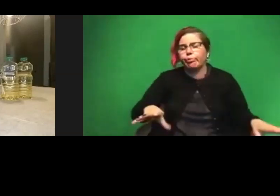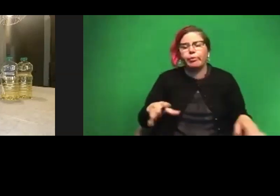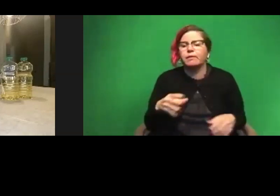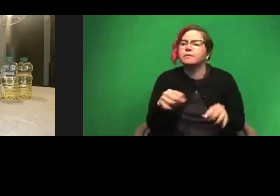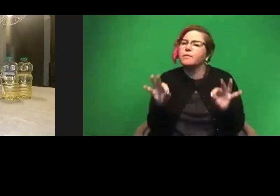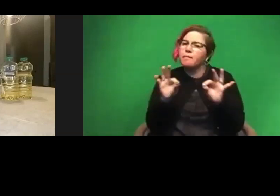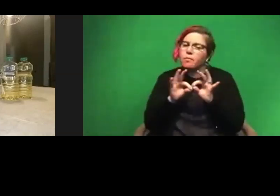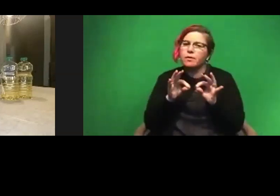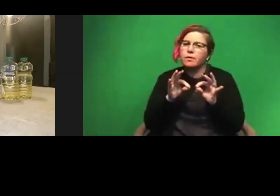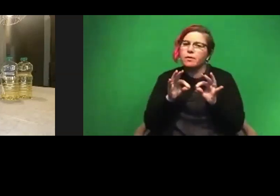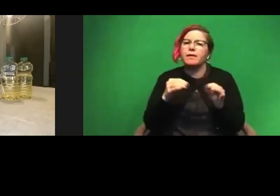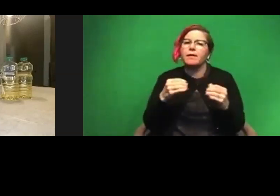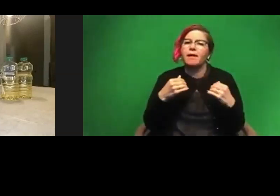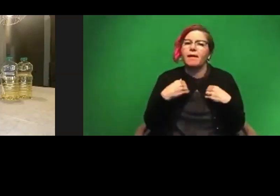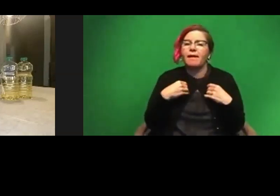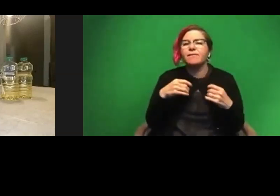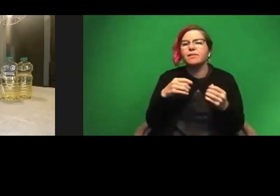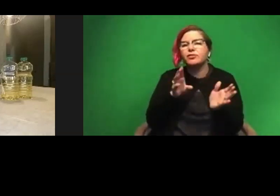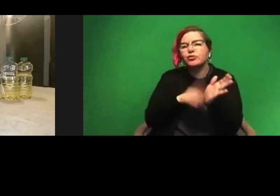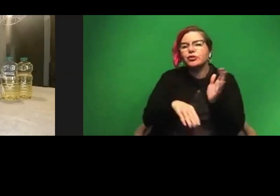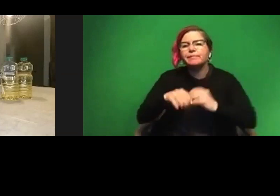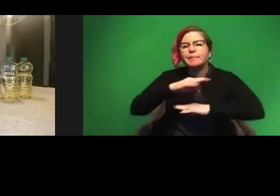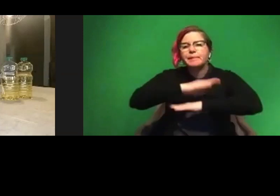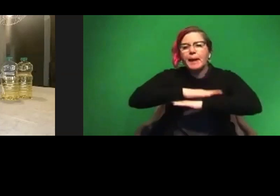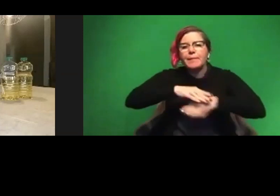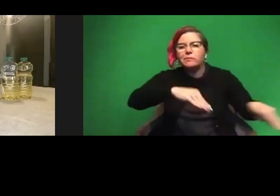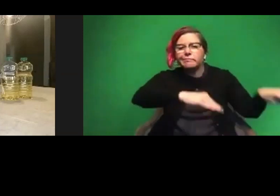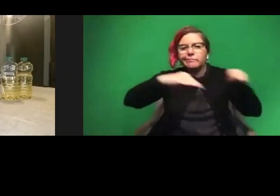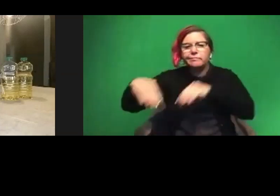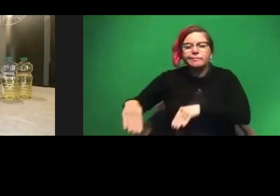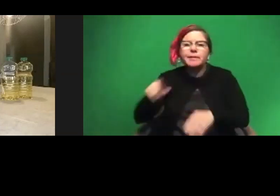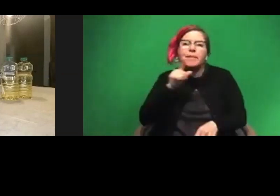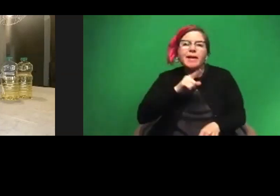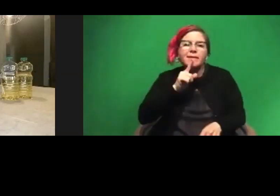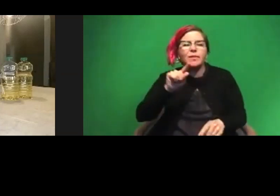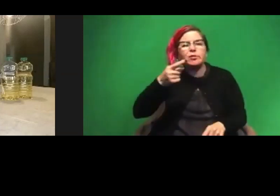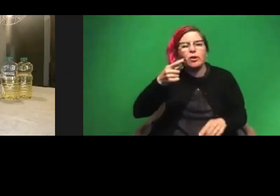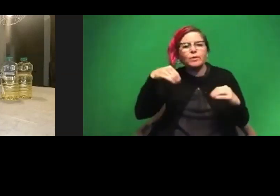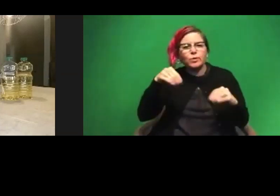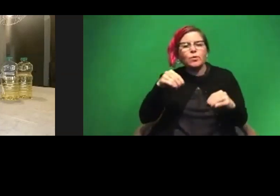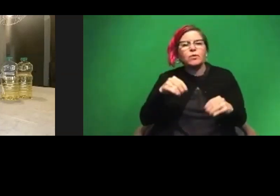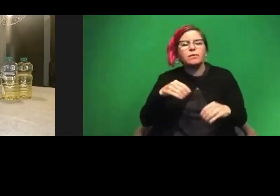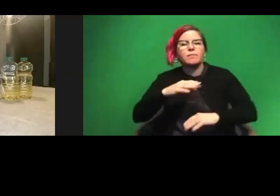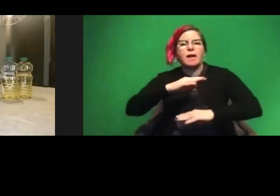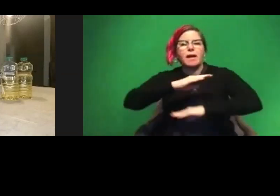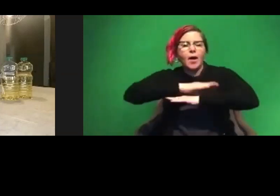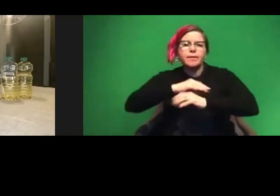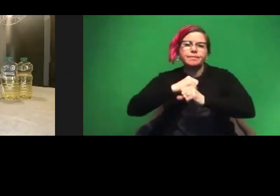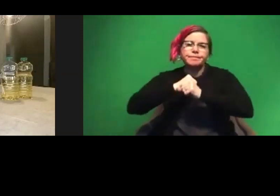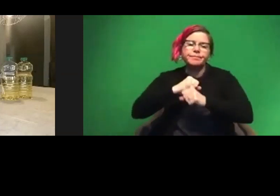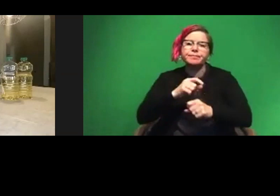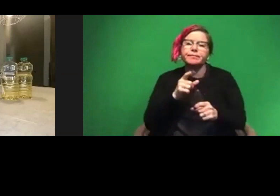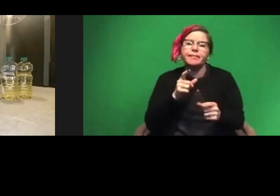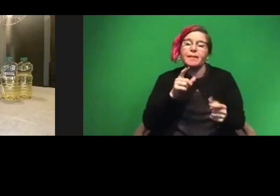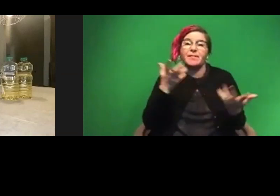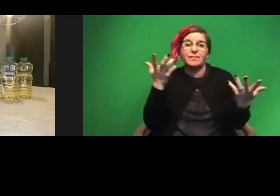like the little dollar store table cloths, the plastic one on my counter to make sure the mess can just be